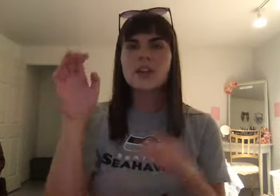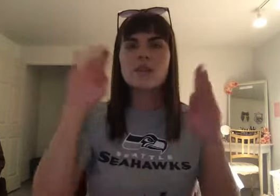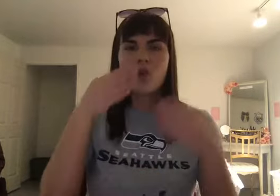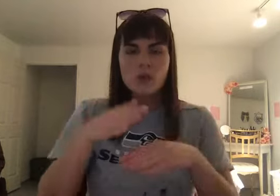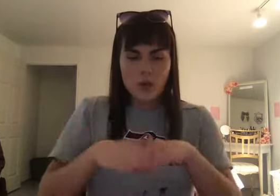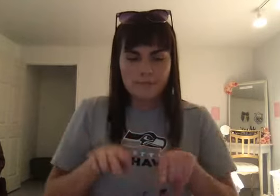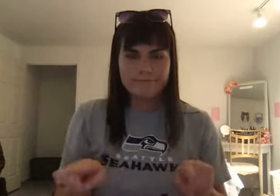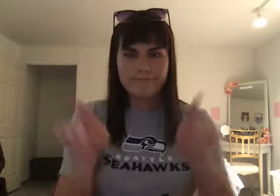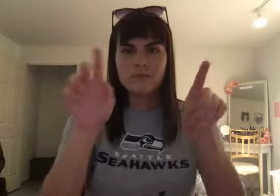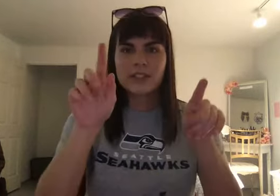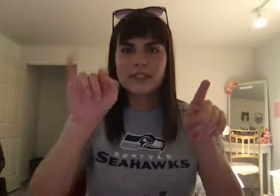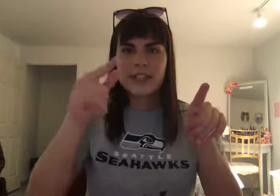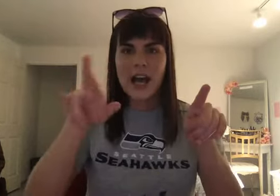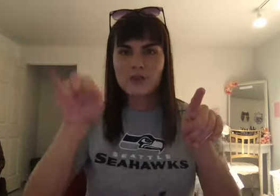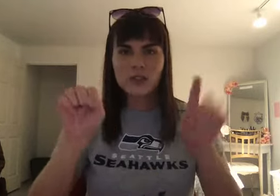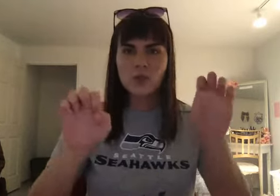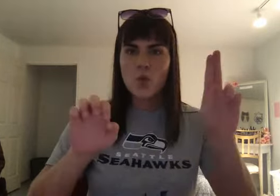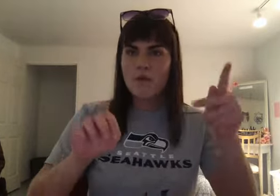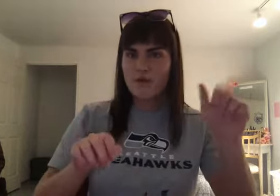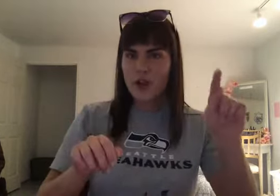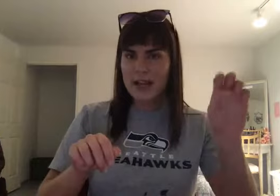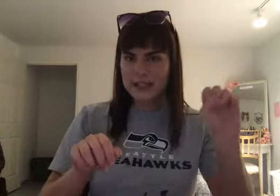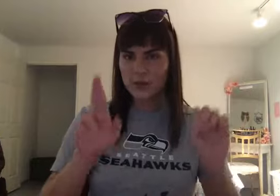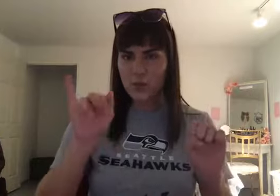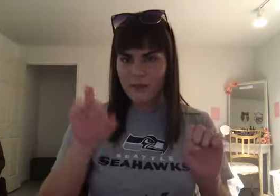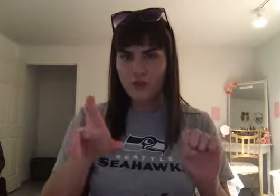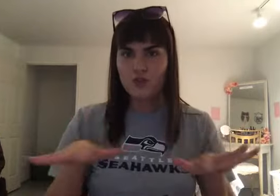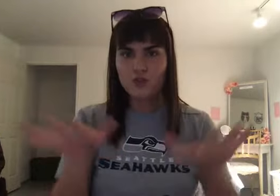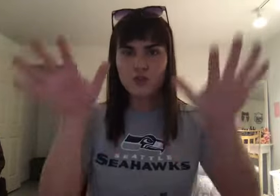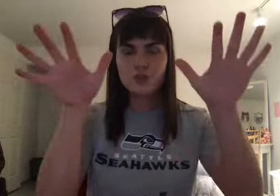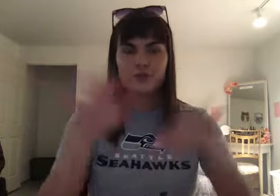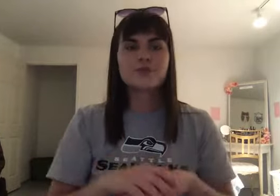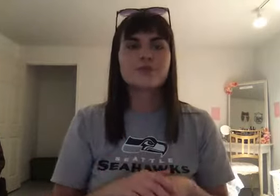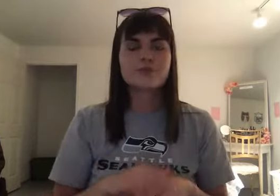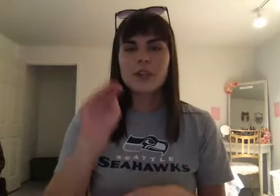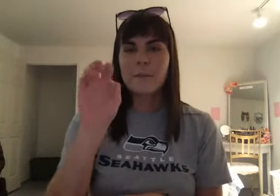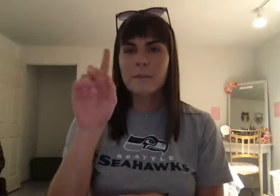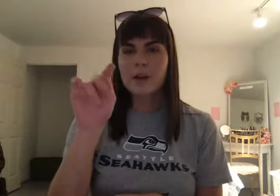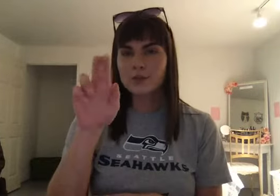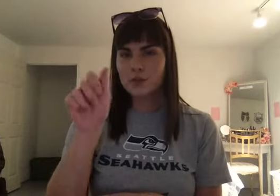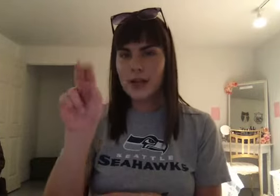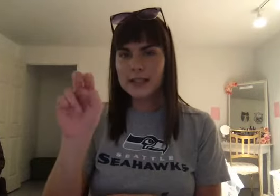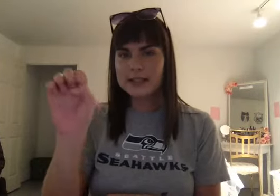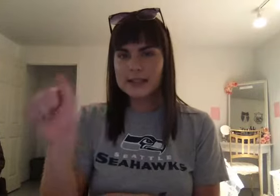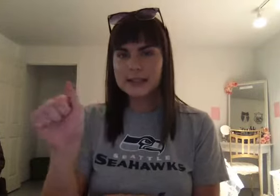River and also along the border of the Mediterranean Sea. And what you're looking at right now is referred to